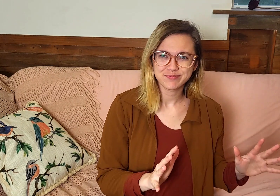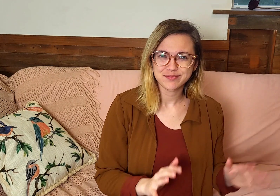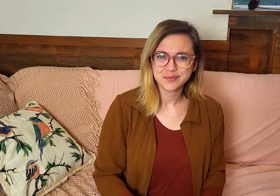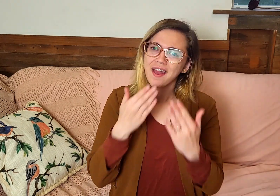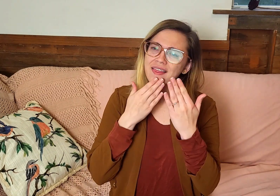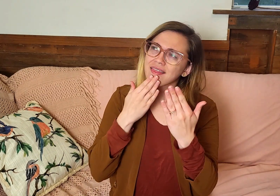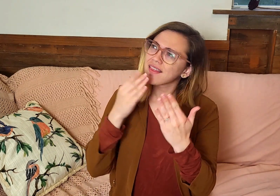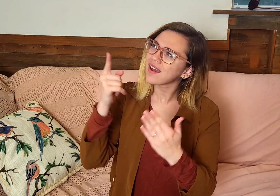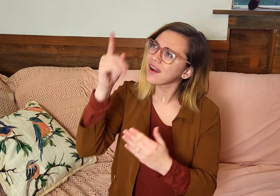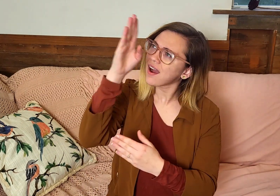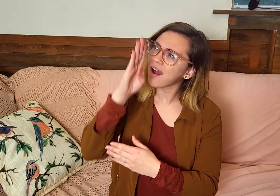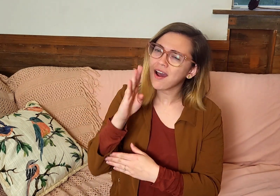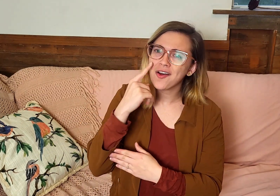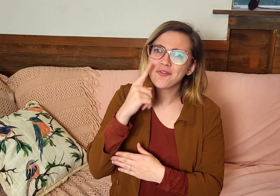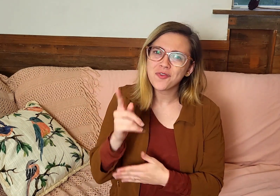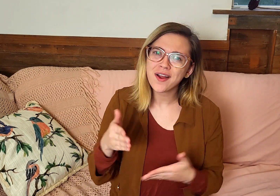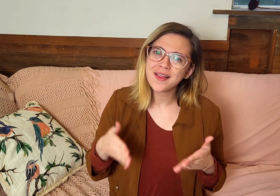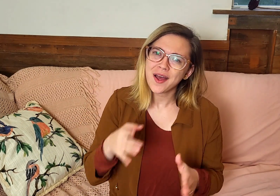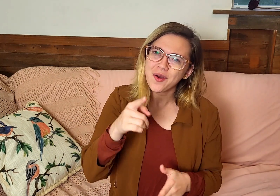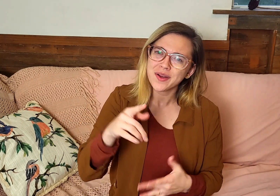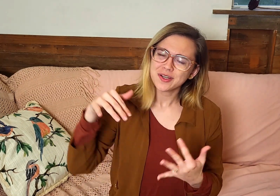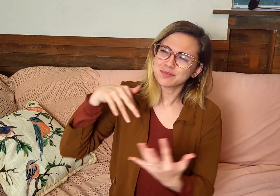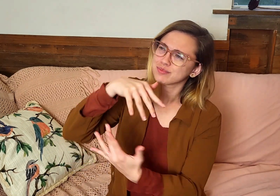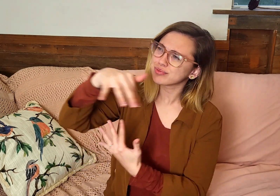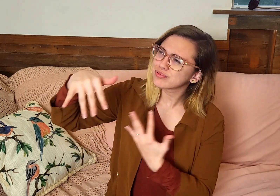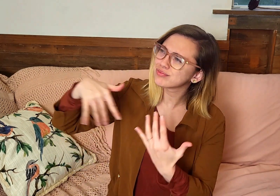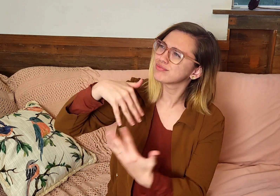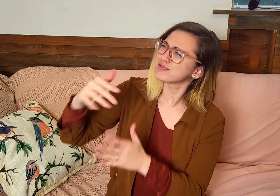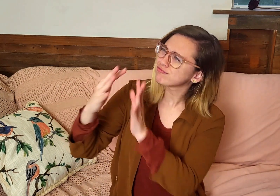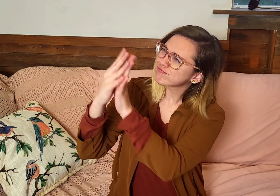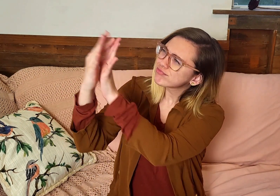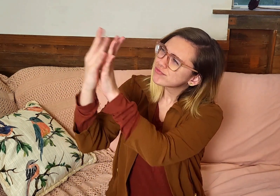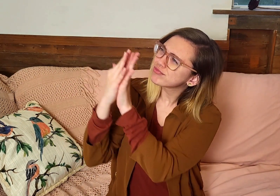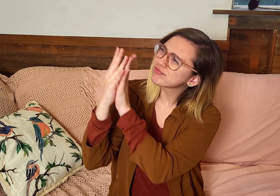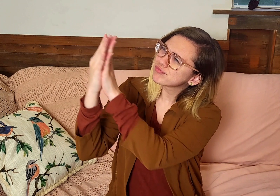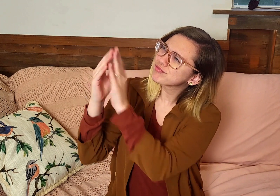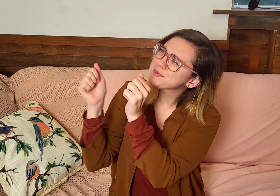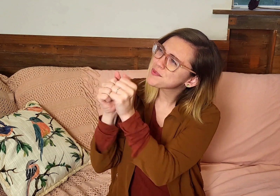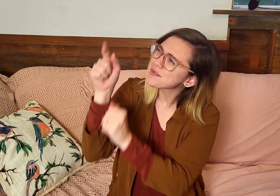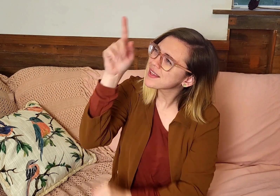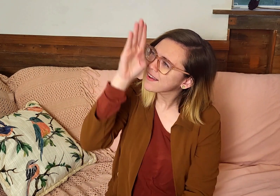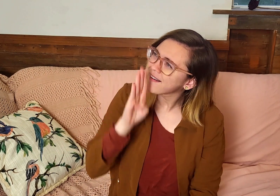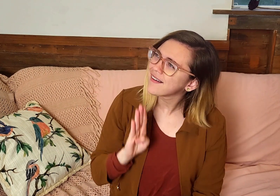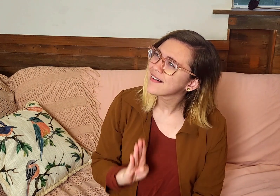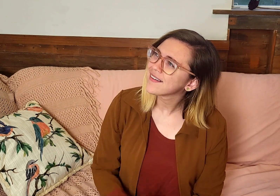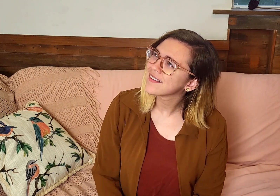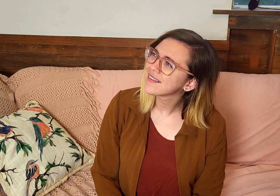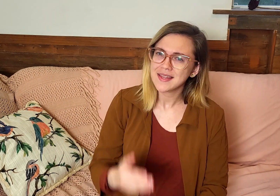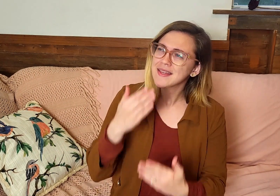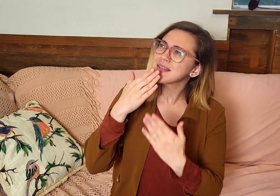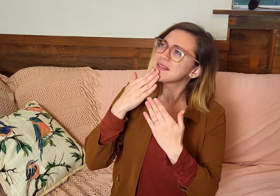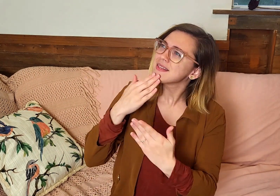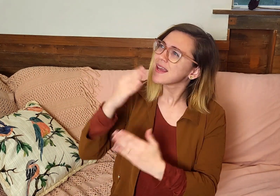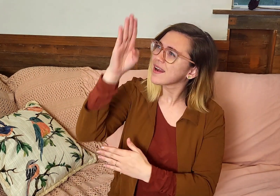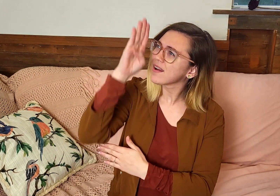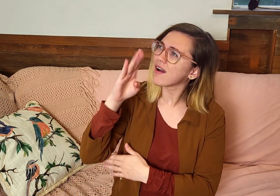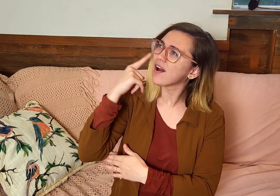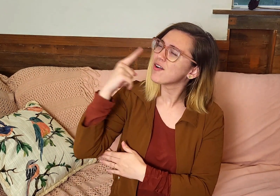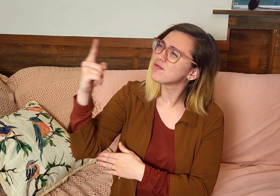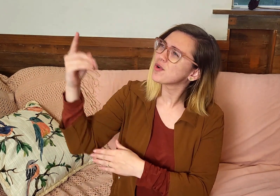pray. And thank God for allowing you to have that fellowship with him. Thank God for